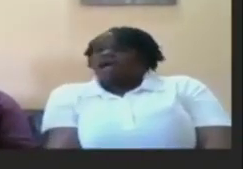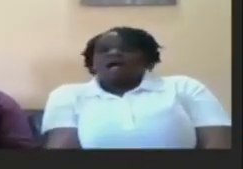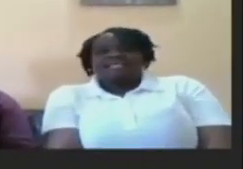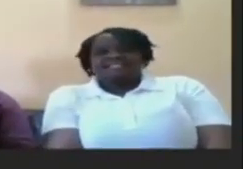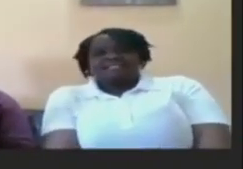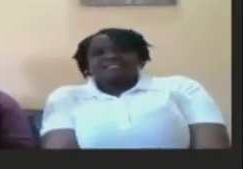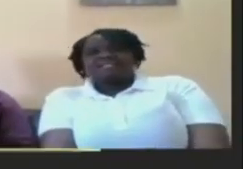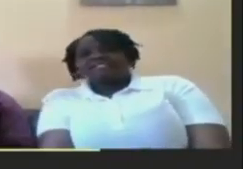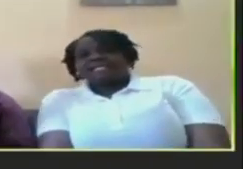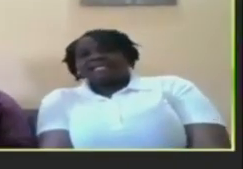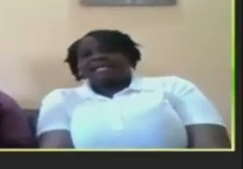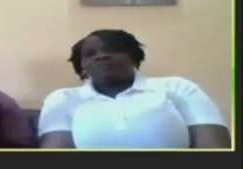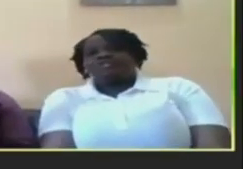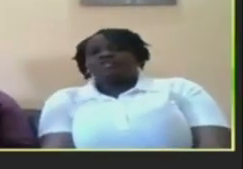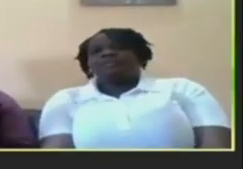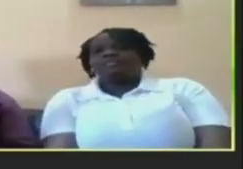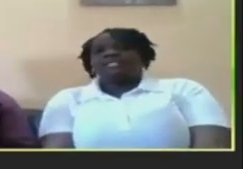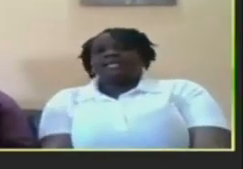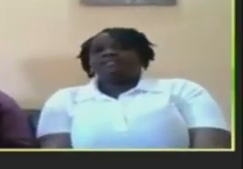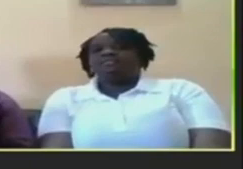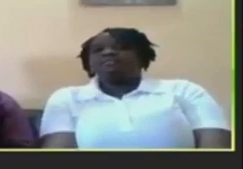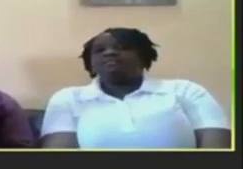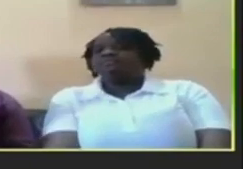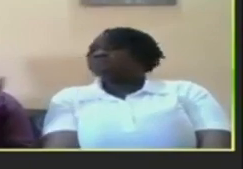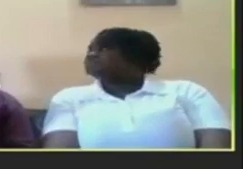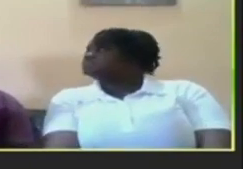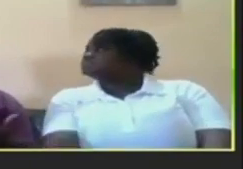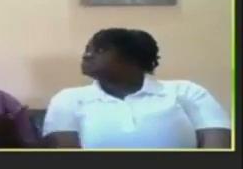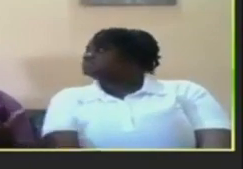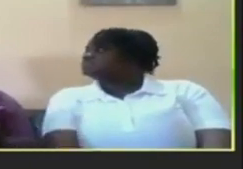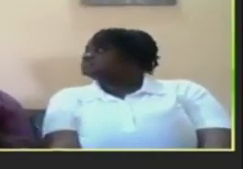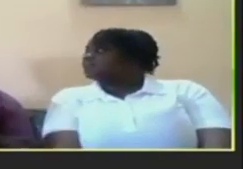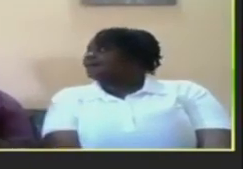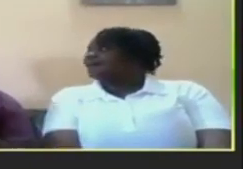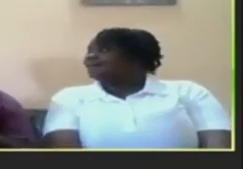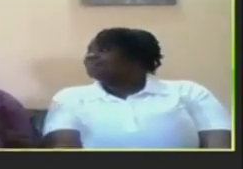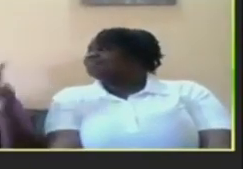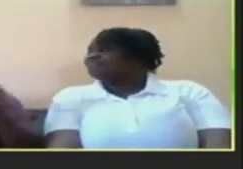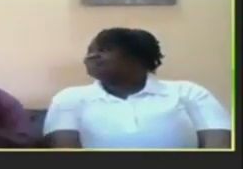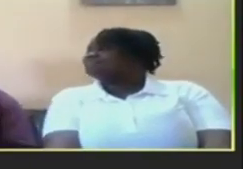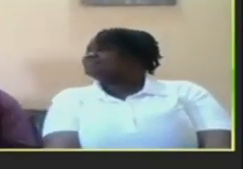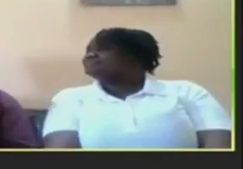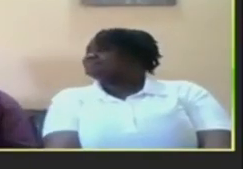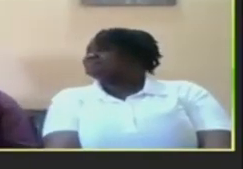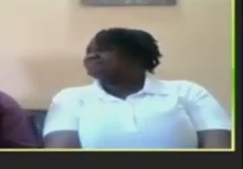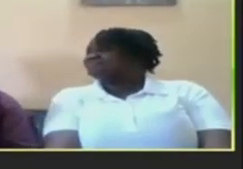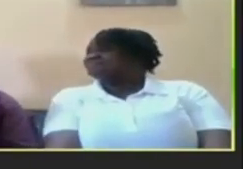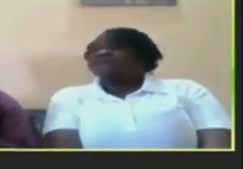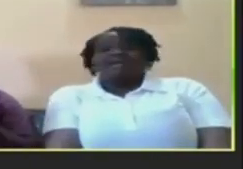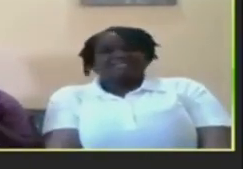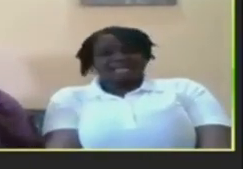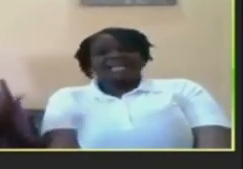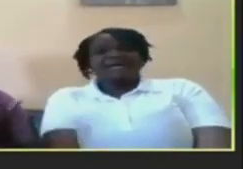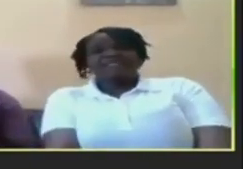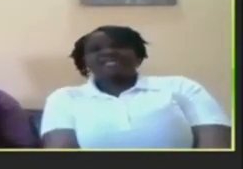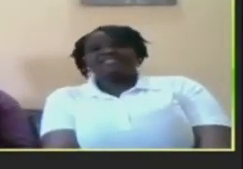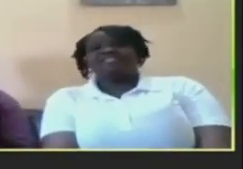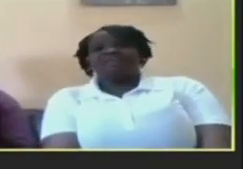sign language about night and language is actually my